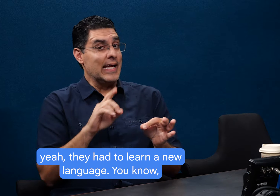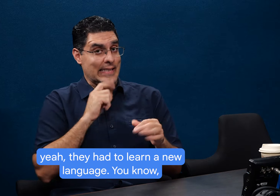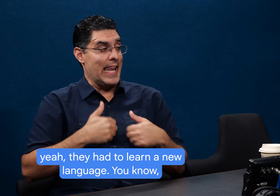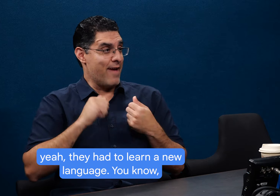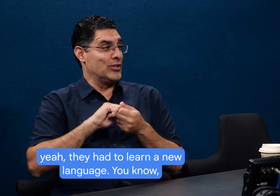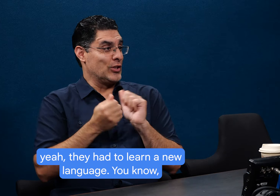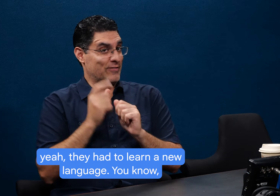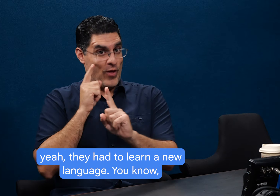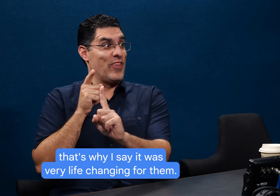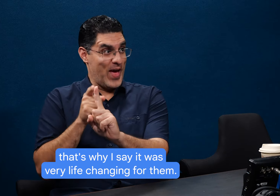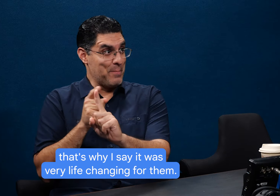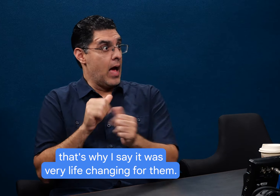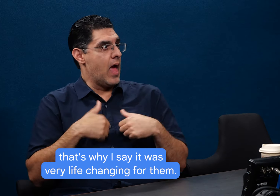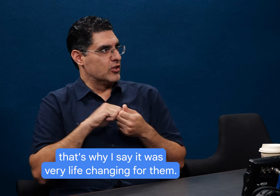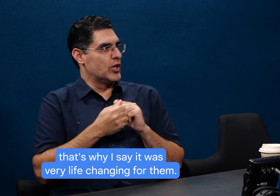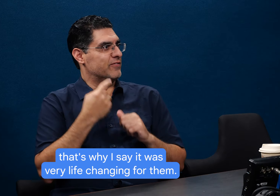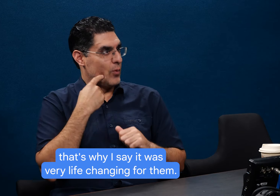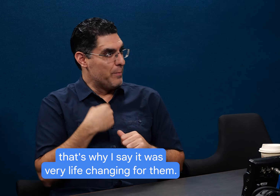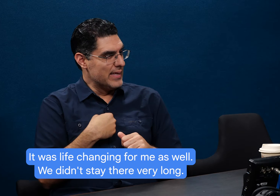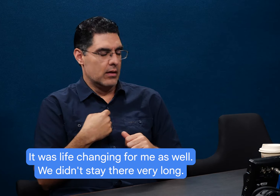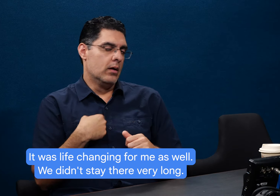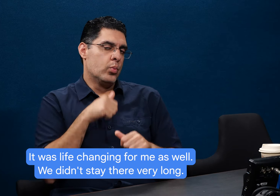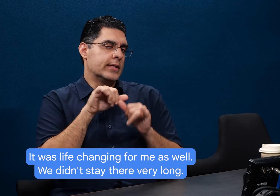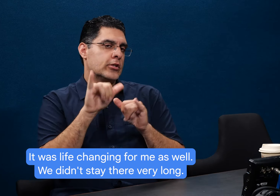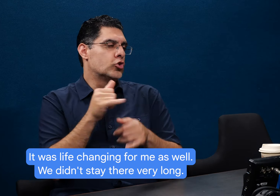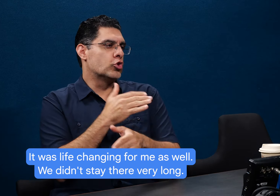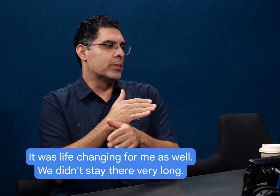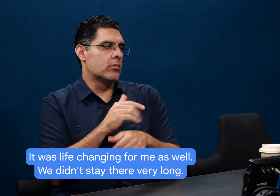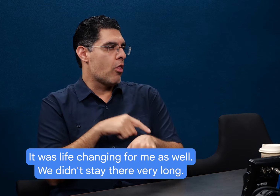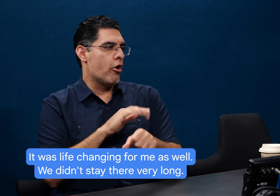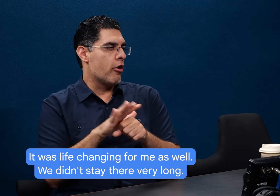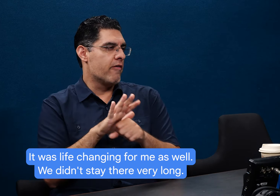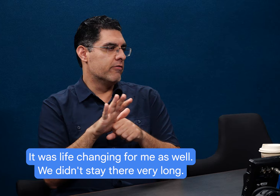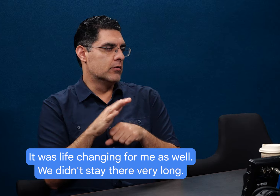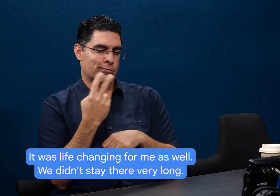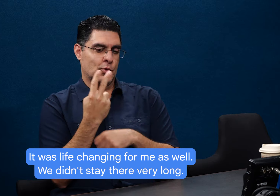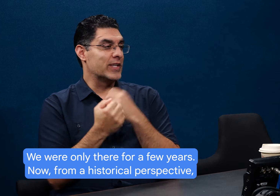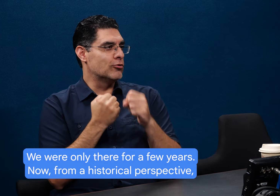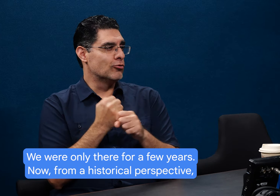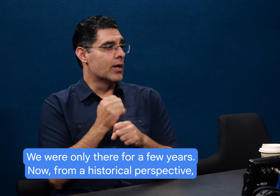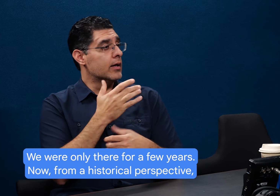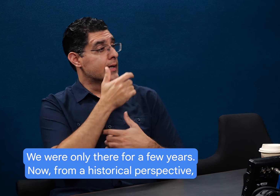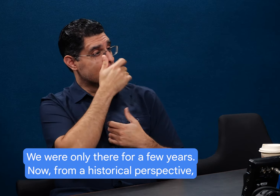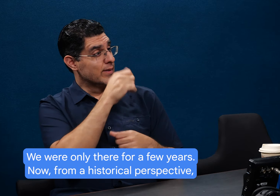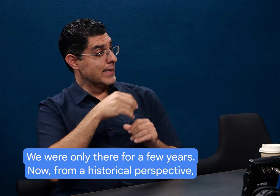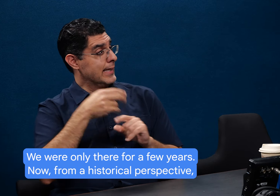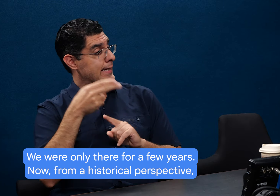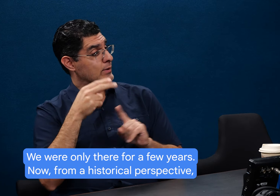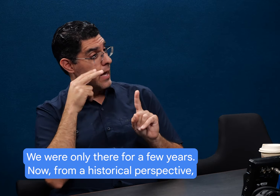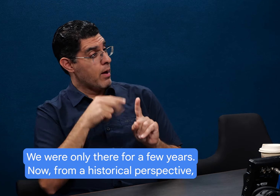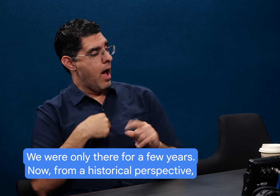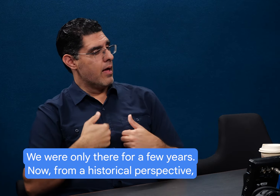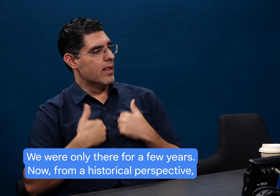had to learn a new language. You know, that's what I say. It was very life-changing for them. was life-changing for me as well. We didn't stay there very long. We were only there for a few years.